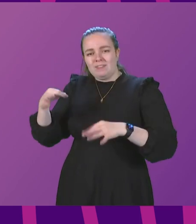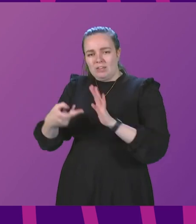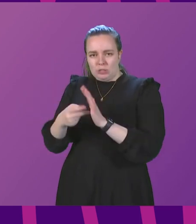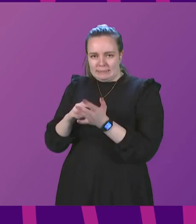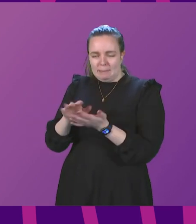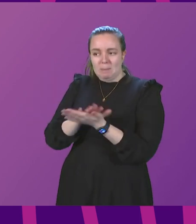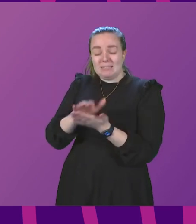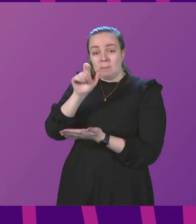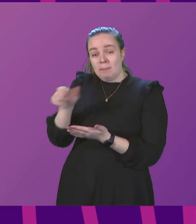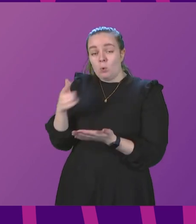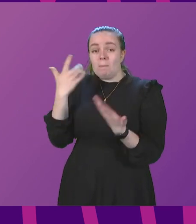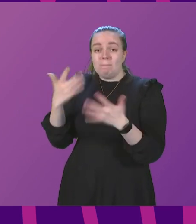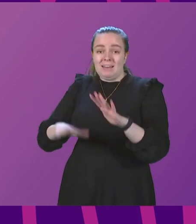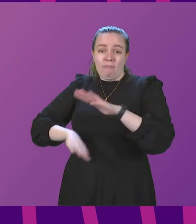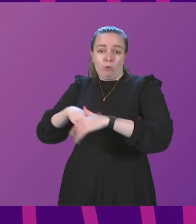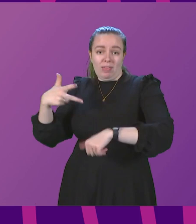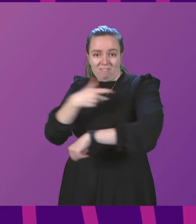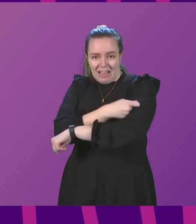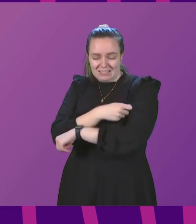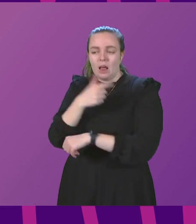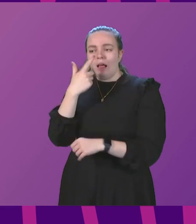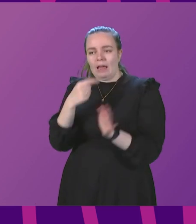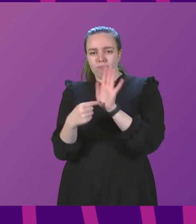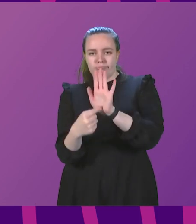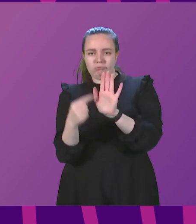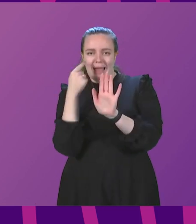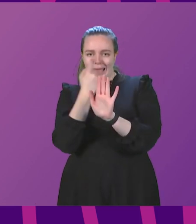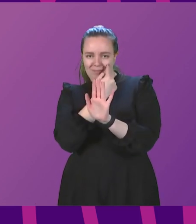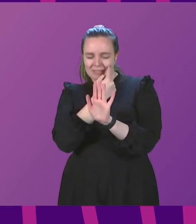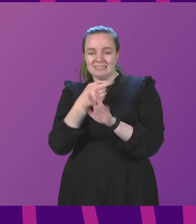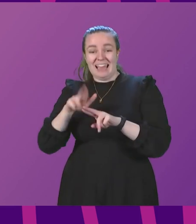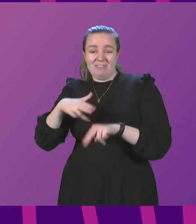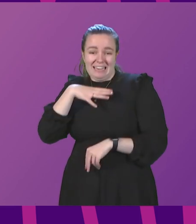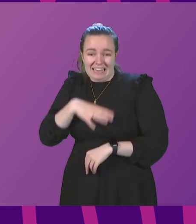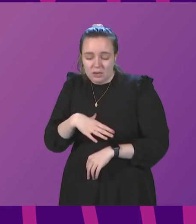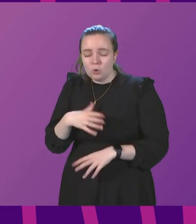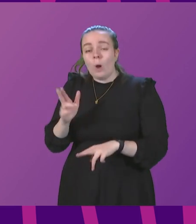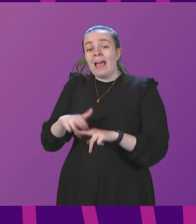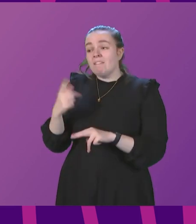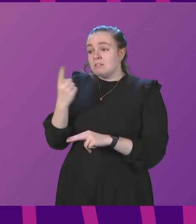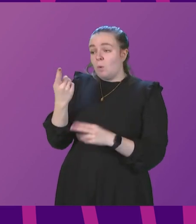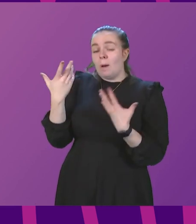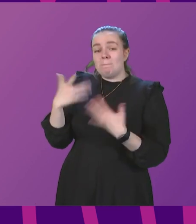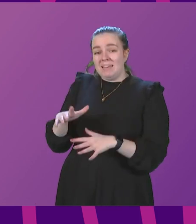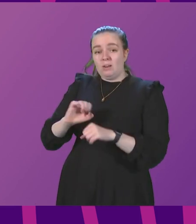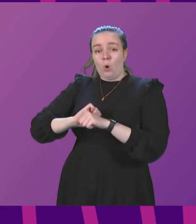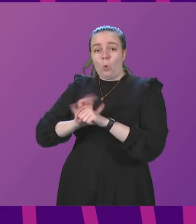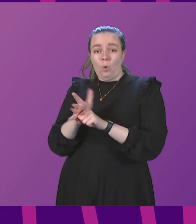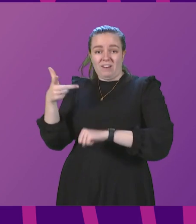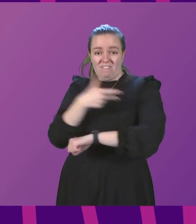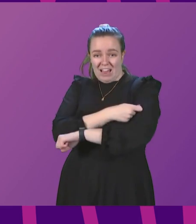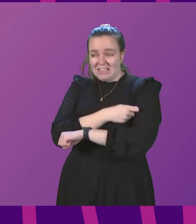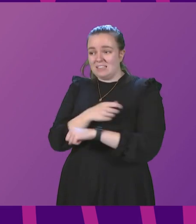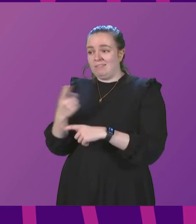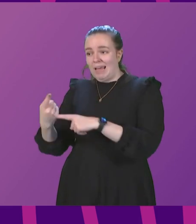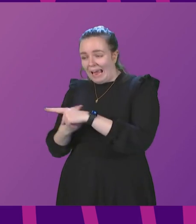allows people who have been fully vaccinated to evidence this if they need to do so. So if someone has received a COVID vaccine out